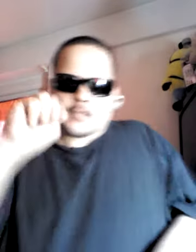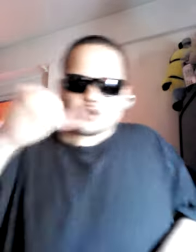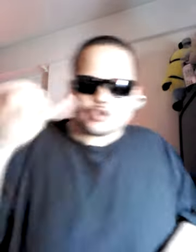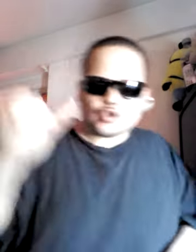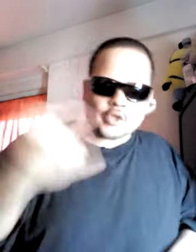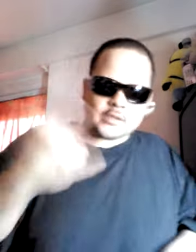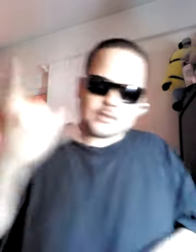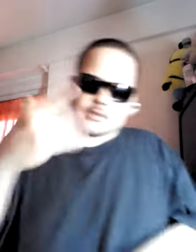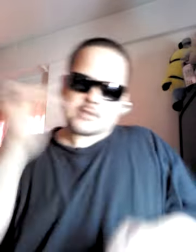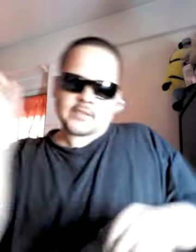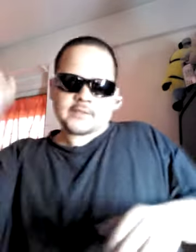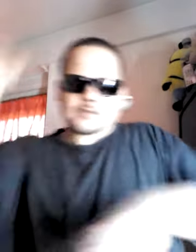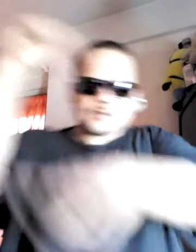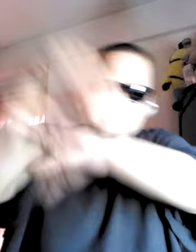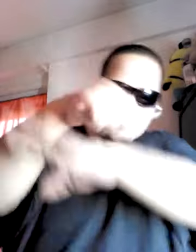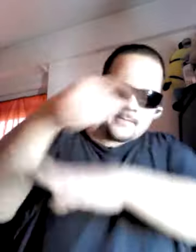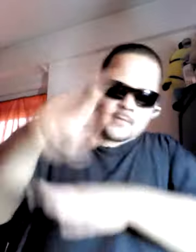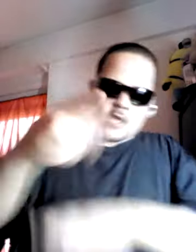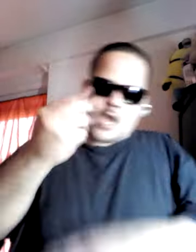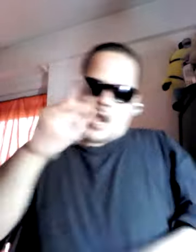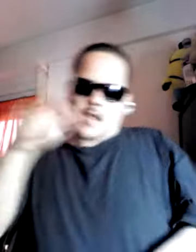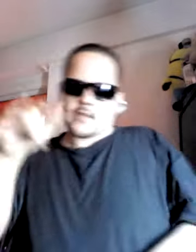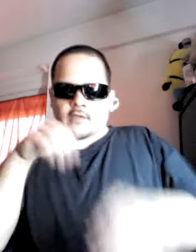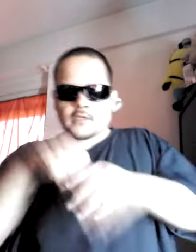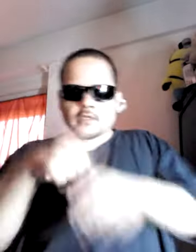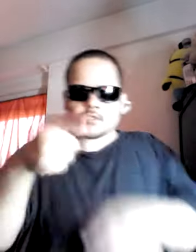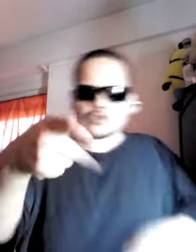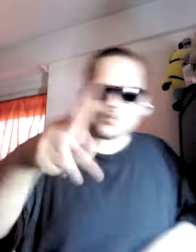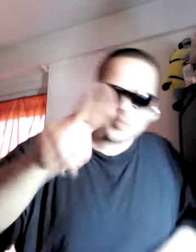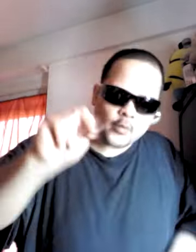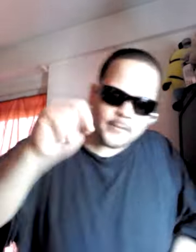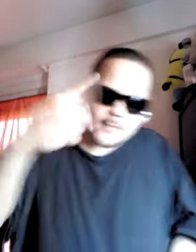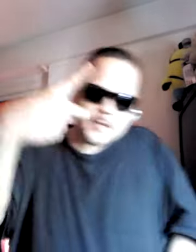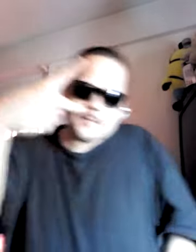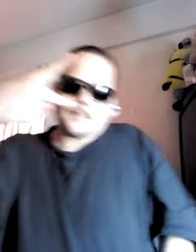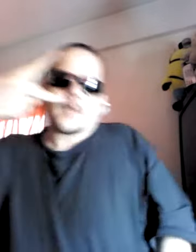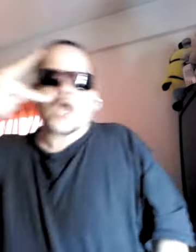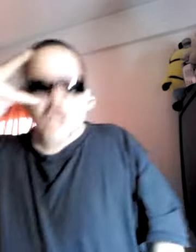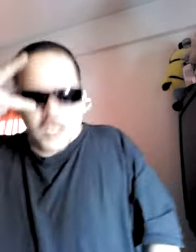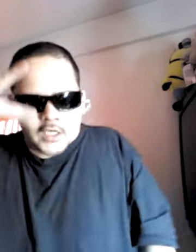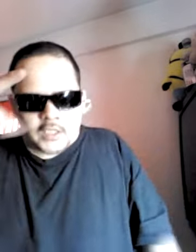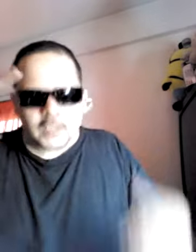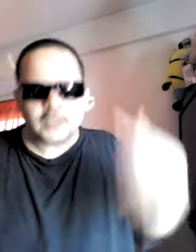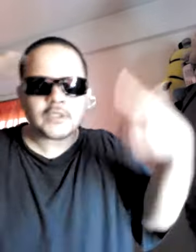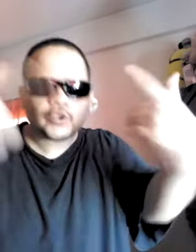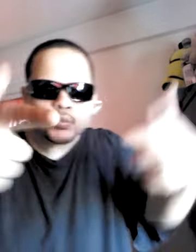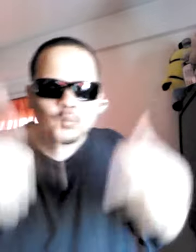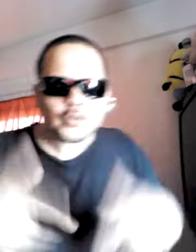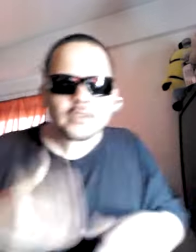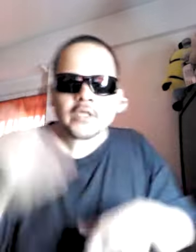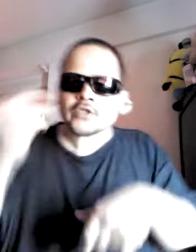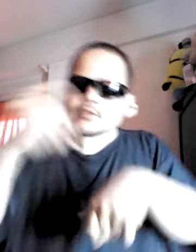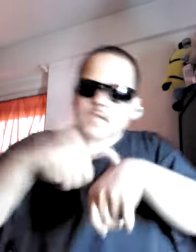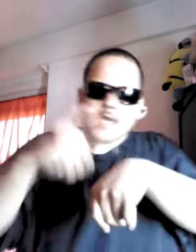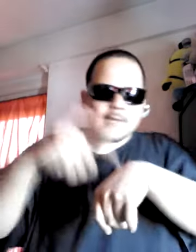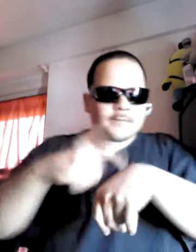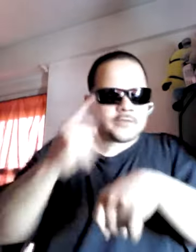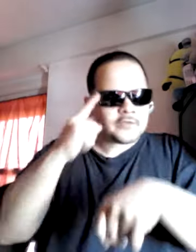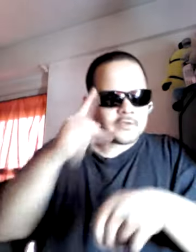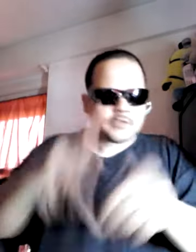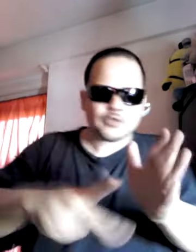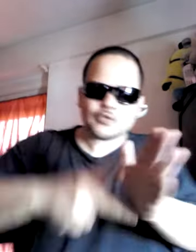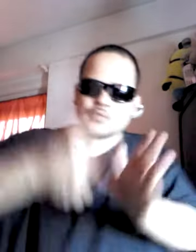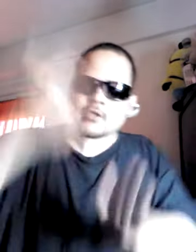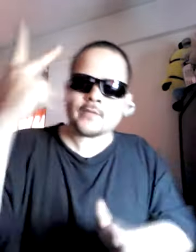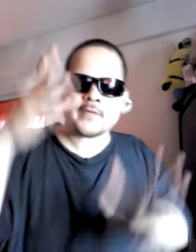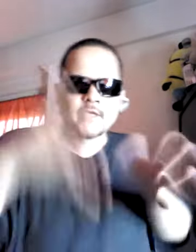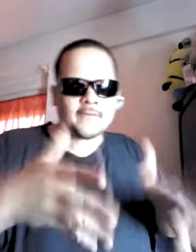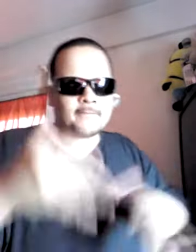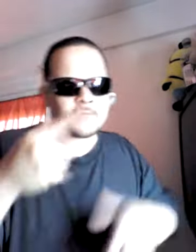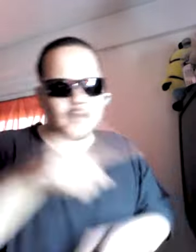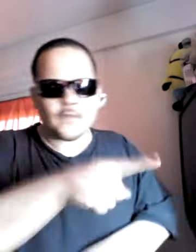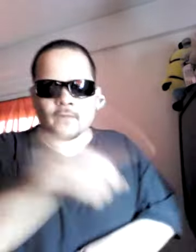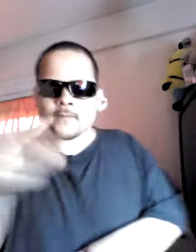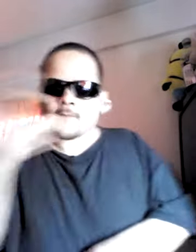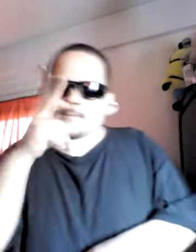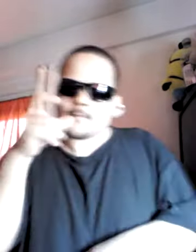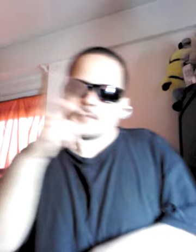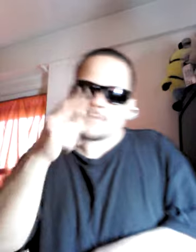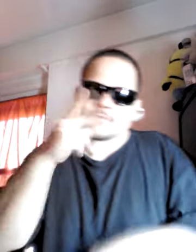slammed up these hollow points in you No time to think about it twice Leave these motherfuckers in traps And scattered